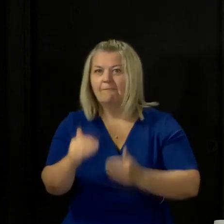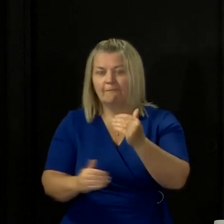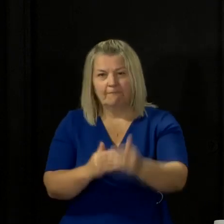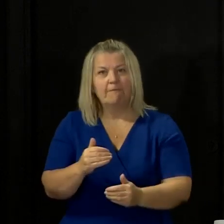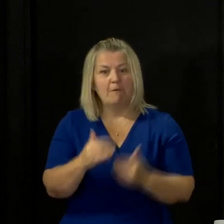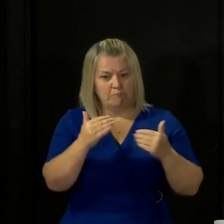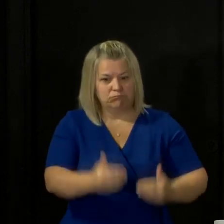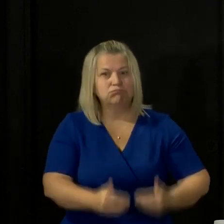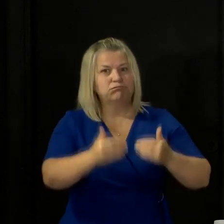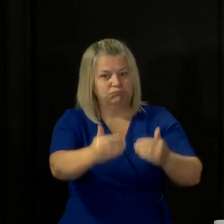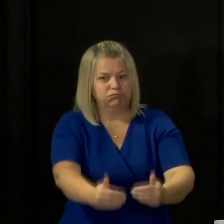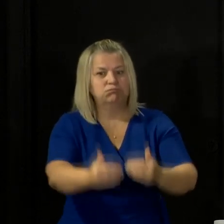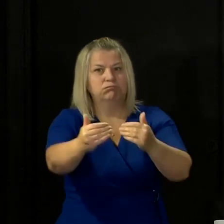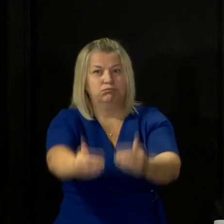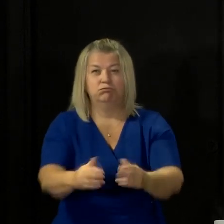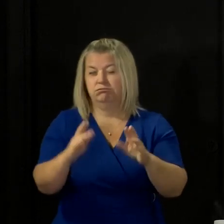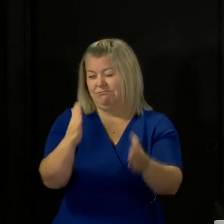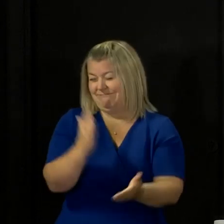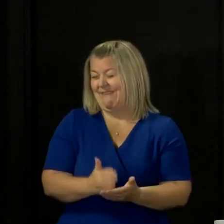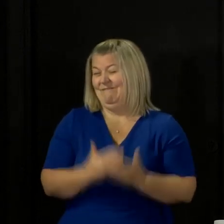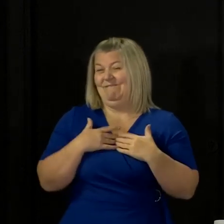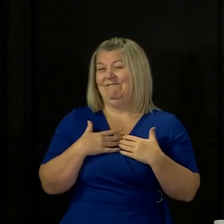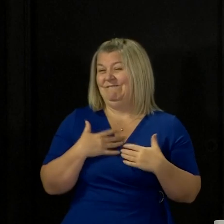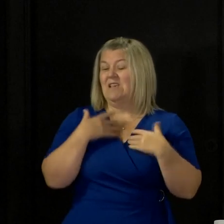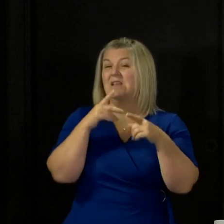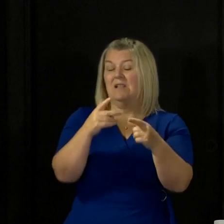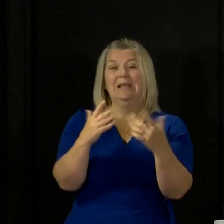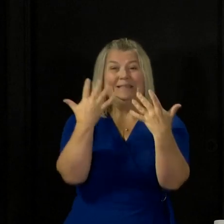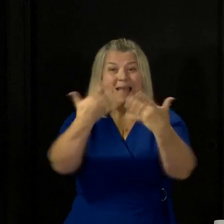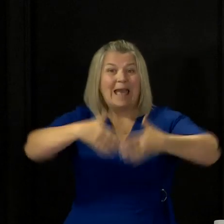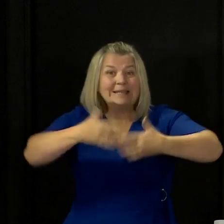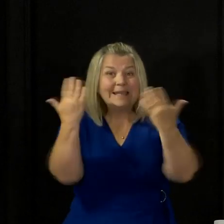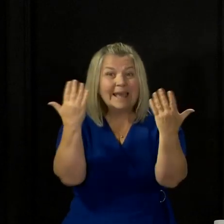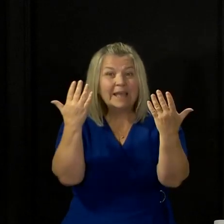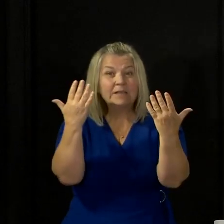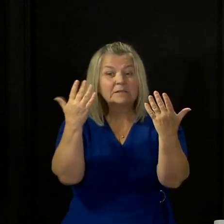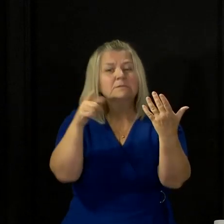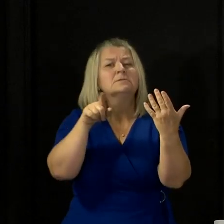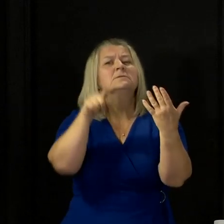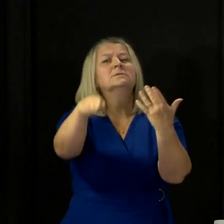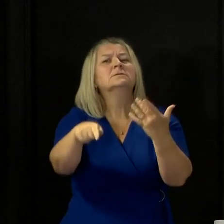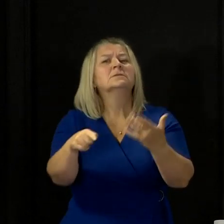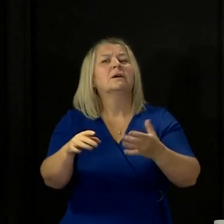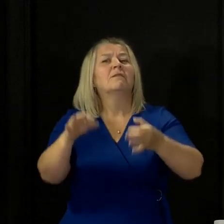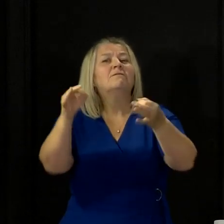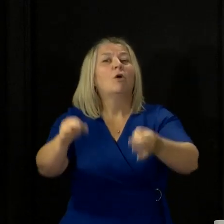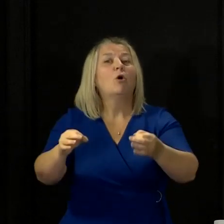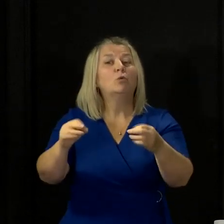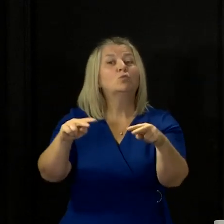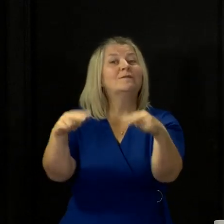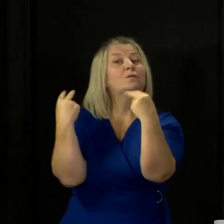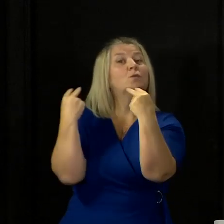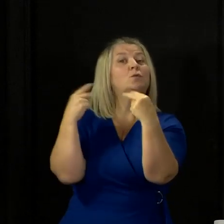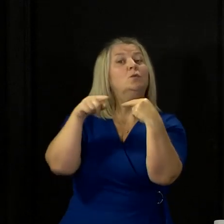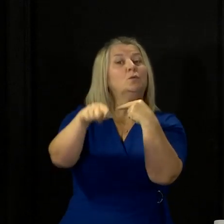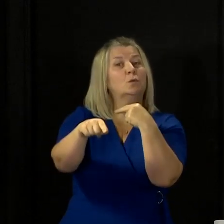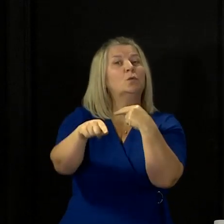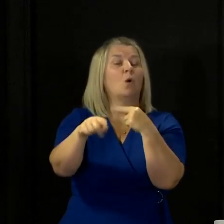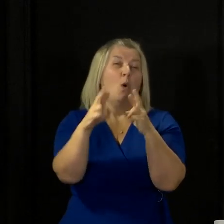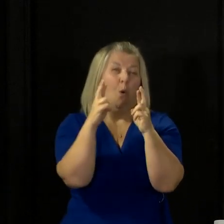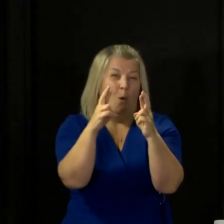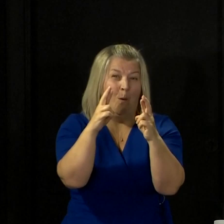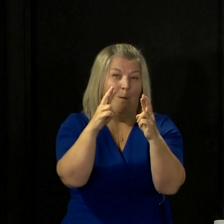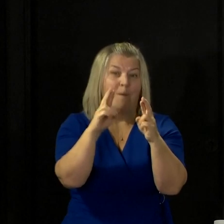I am optimistic that 10 days from now, at the next formal review, we will be able to move, at least in part, into the next